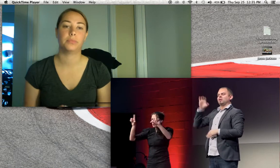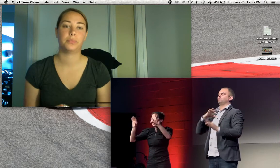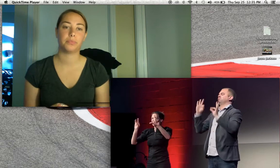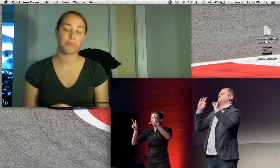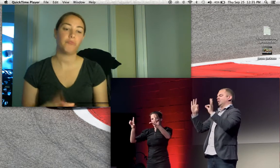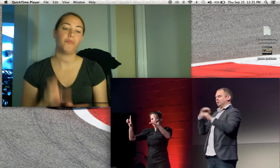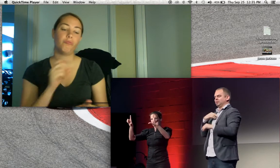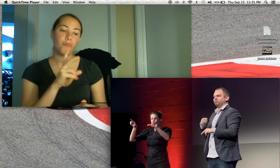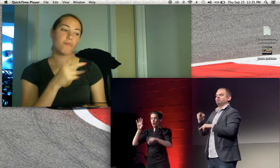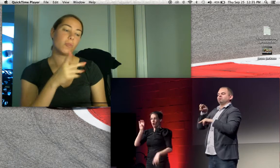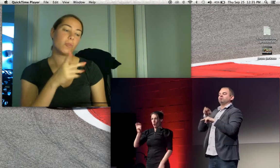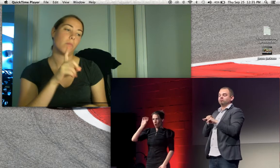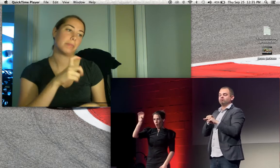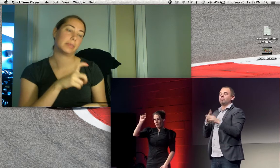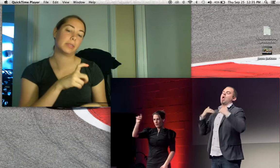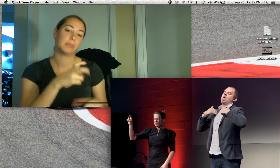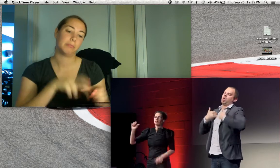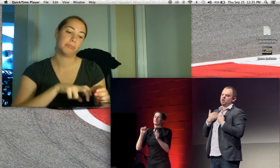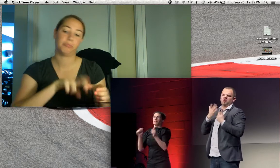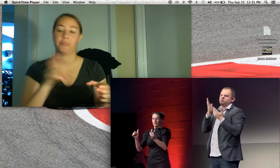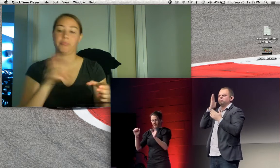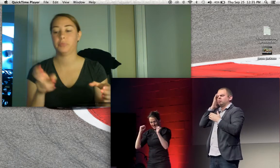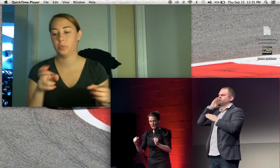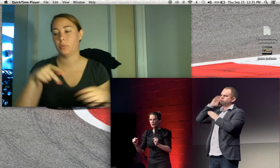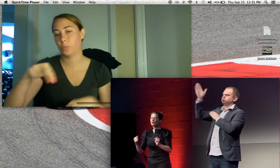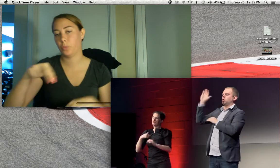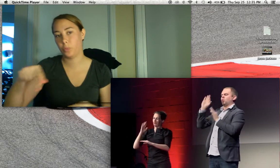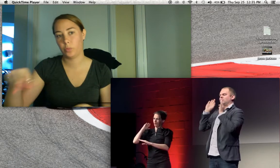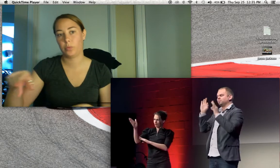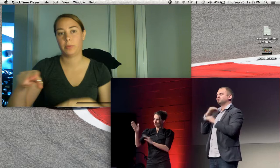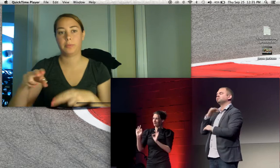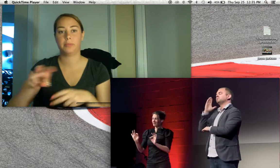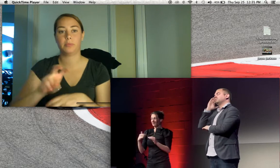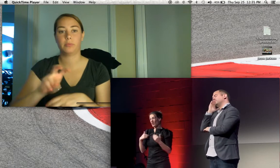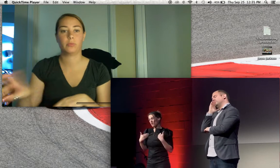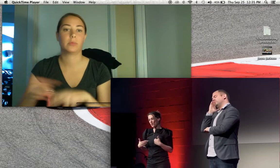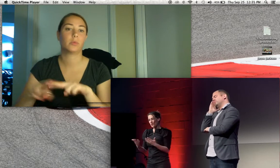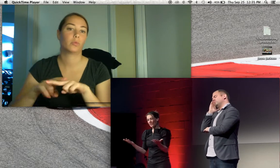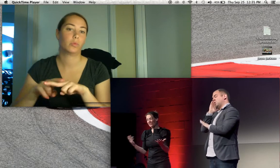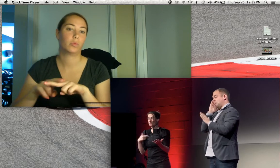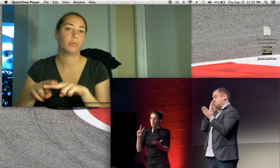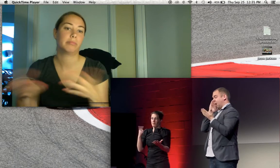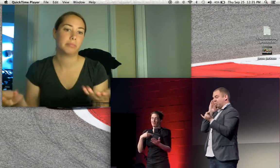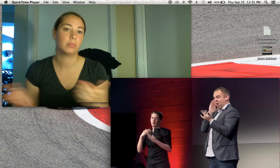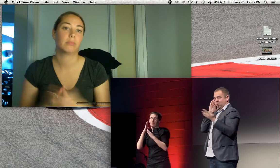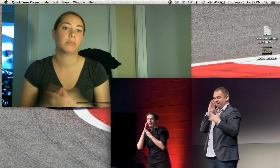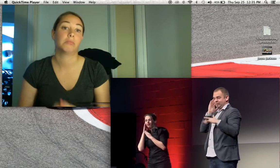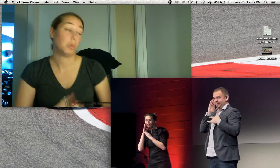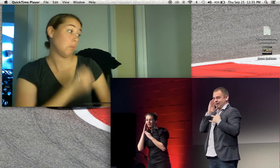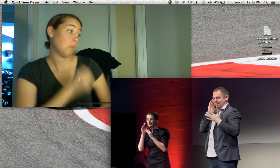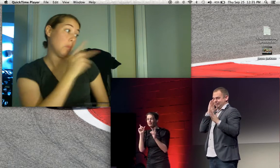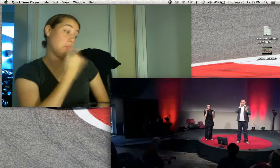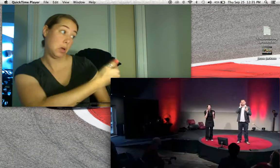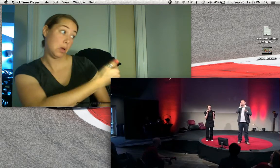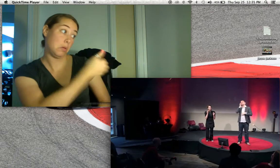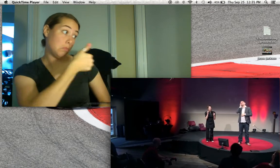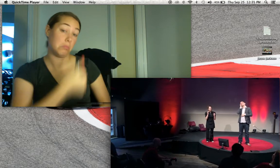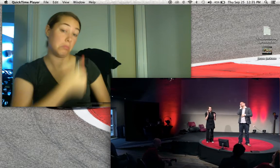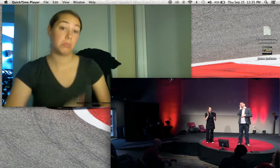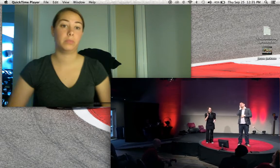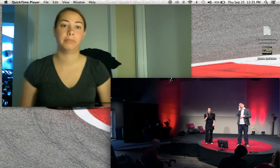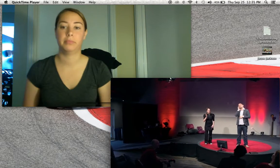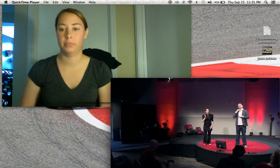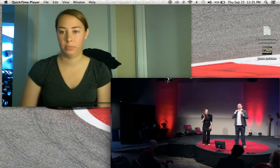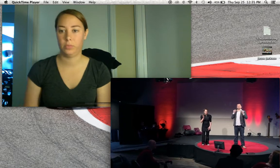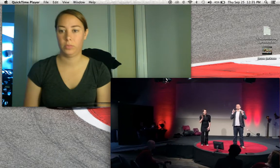in the train you have this TV screen that said Groningen. So, okay, so I went straight to Groningen, fell asleep again, so maybe